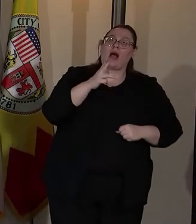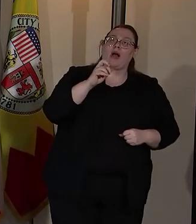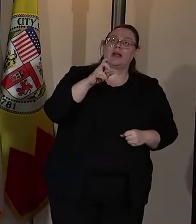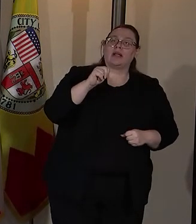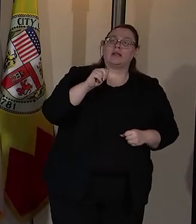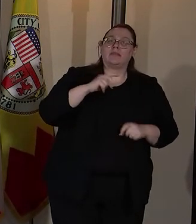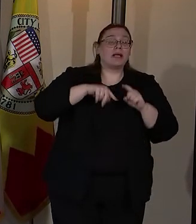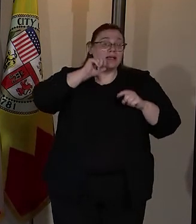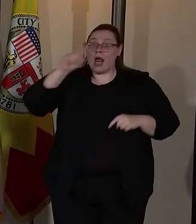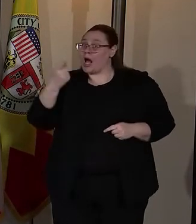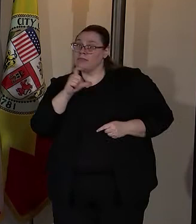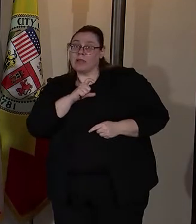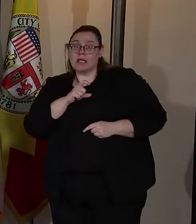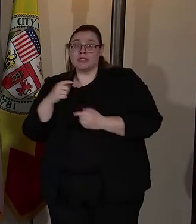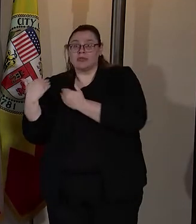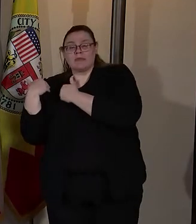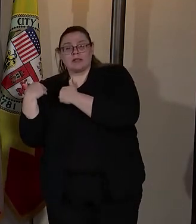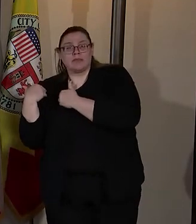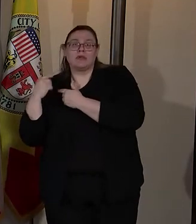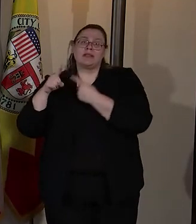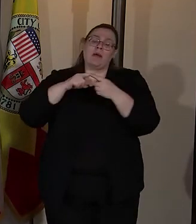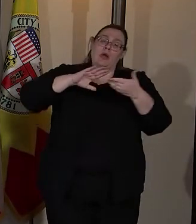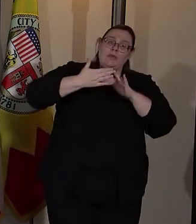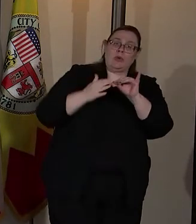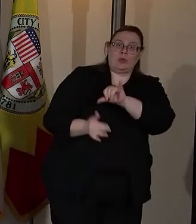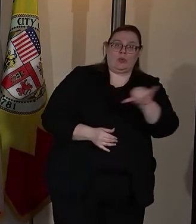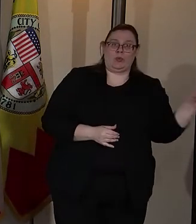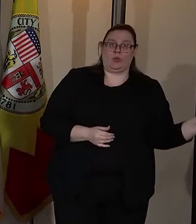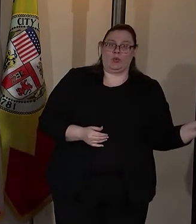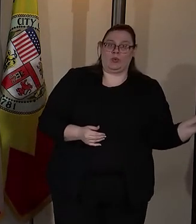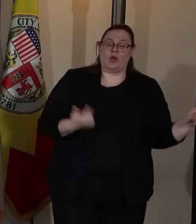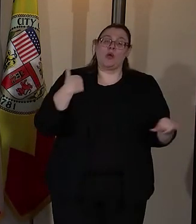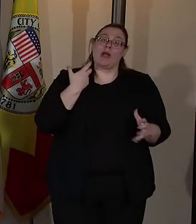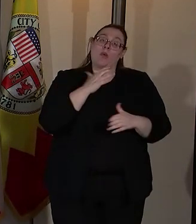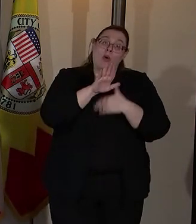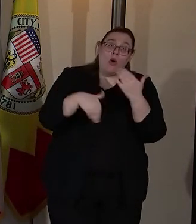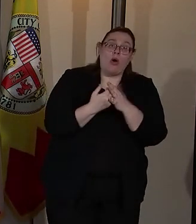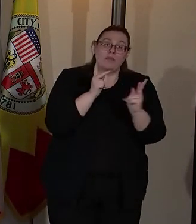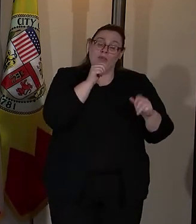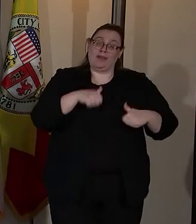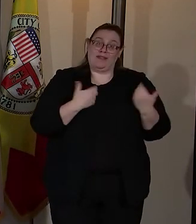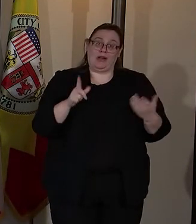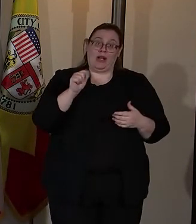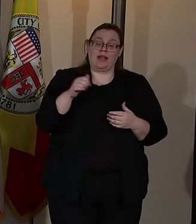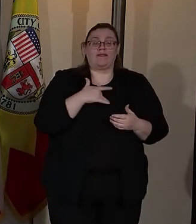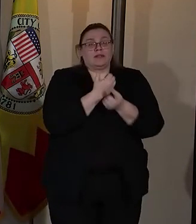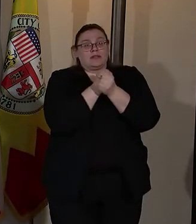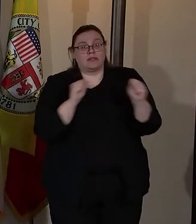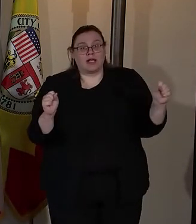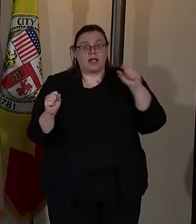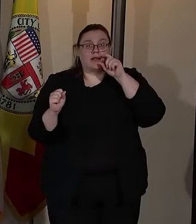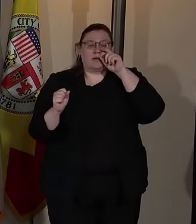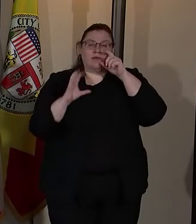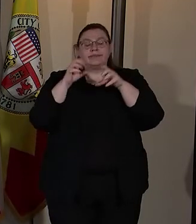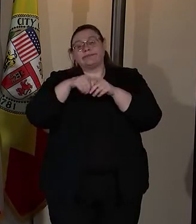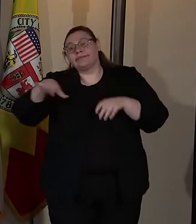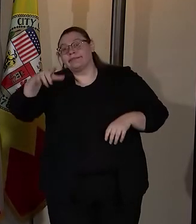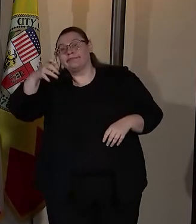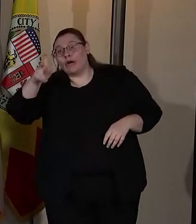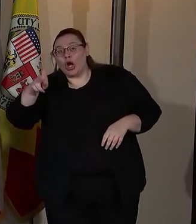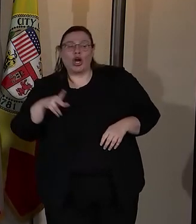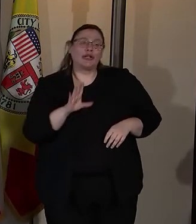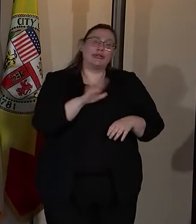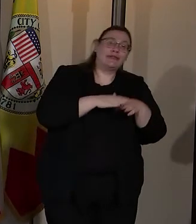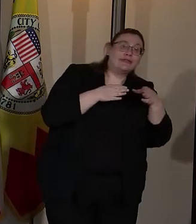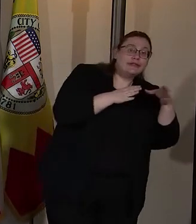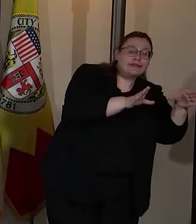it's about the community as well. We want every Angeleno to feel secure not only in the parks and the streets of their neighborhoods